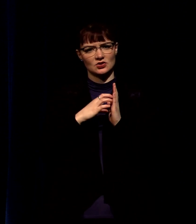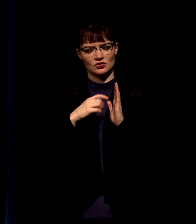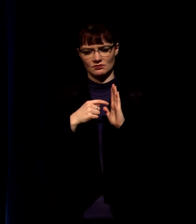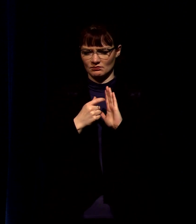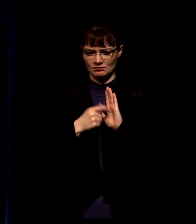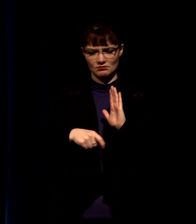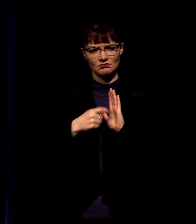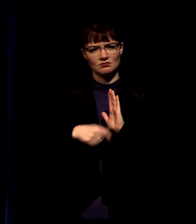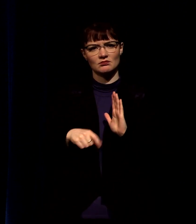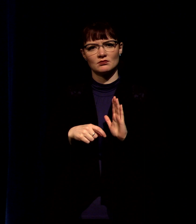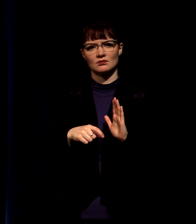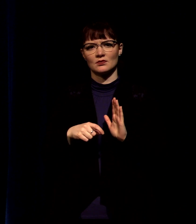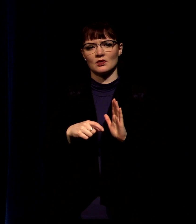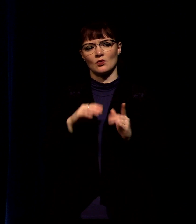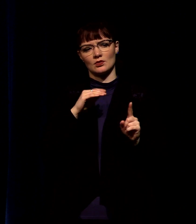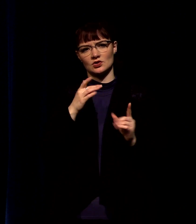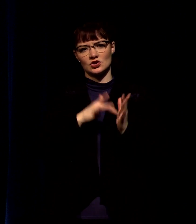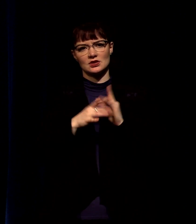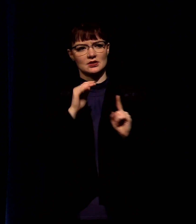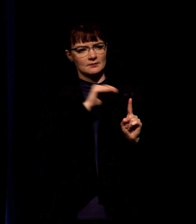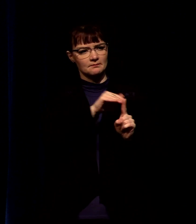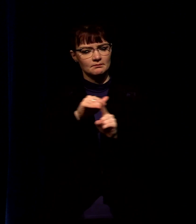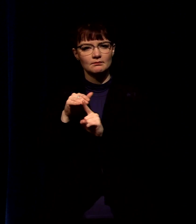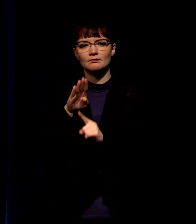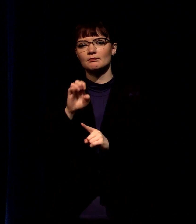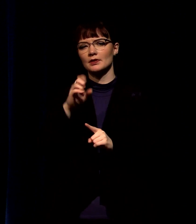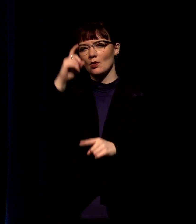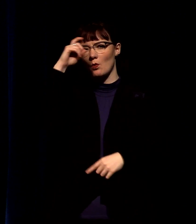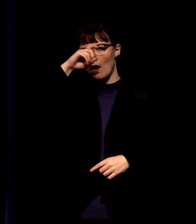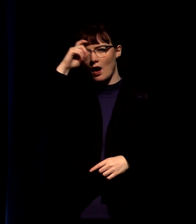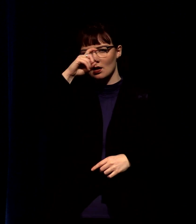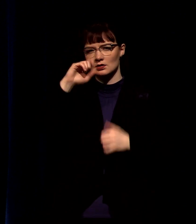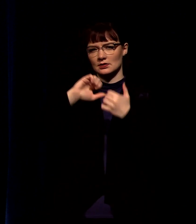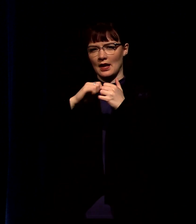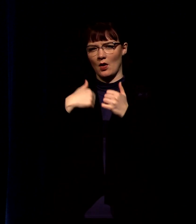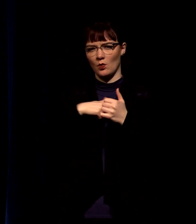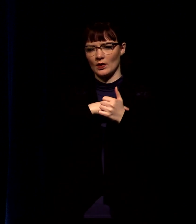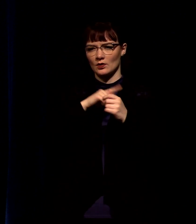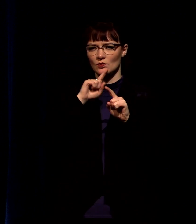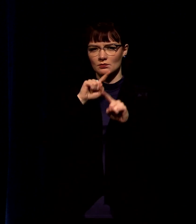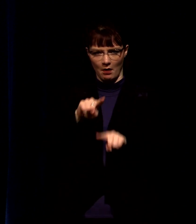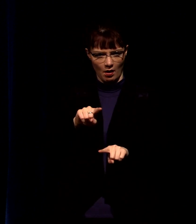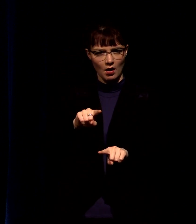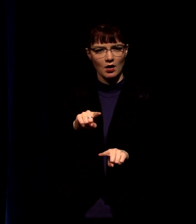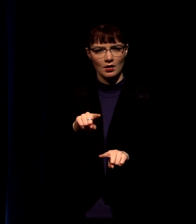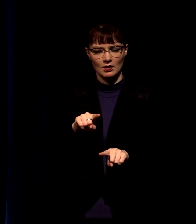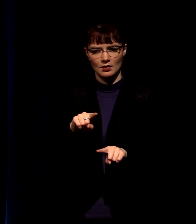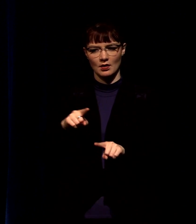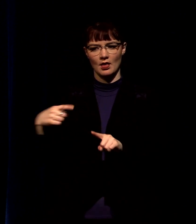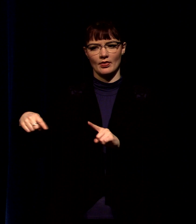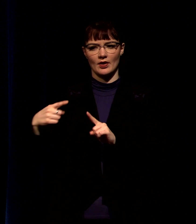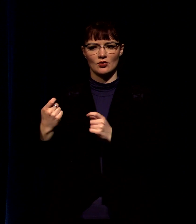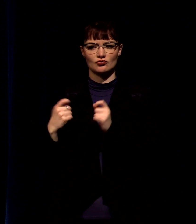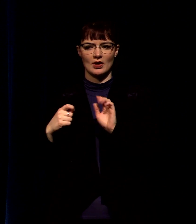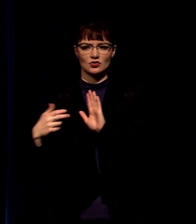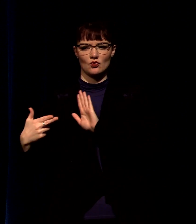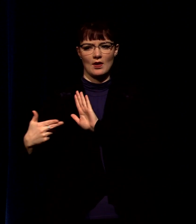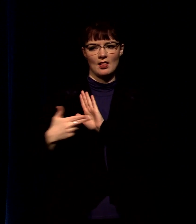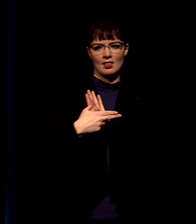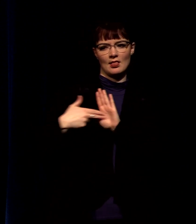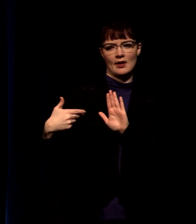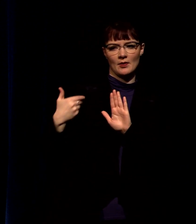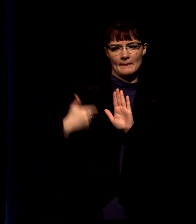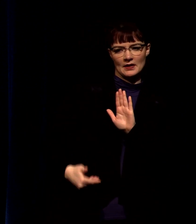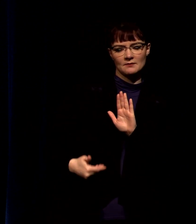reminding us to be wise and winsome in our responses to those that are trying to label or box us